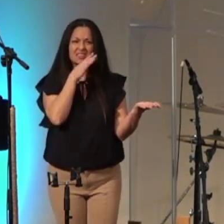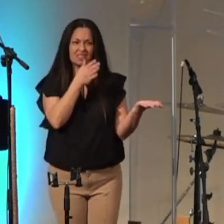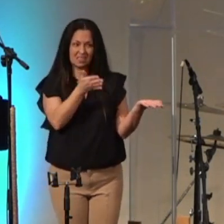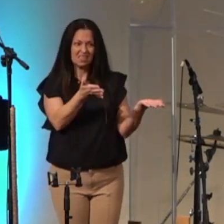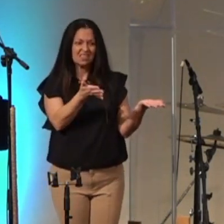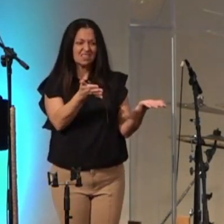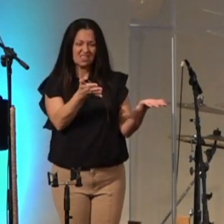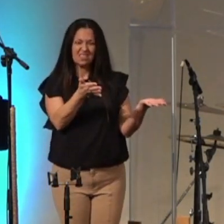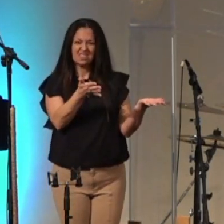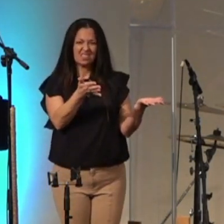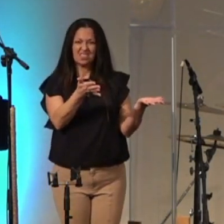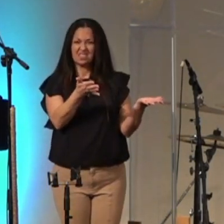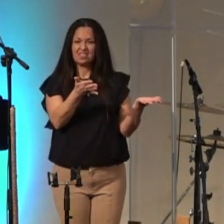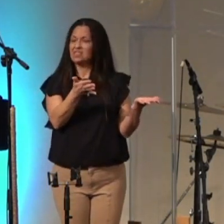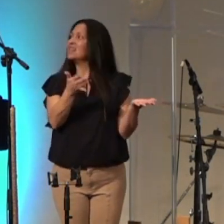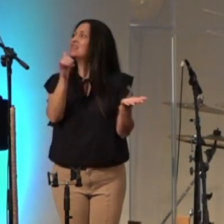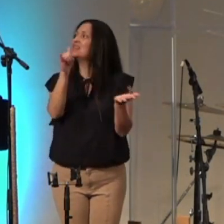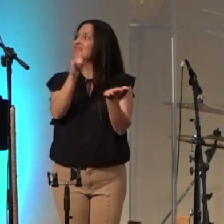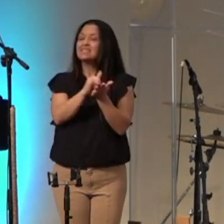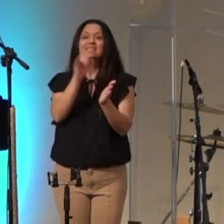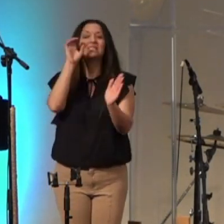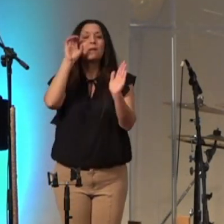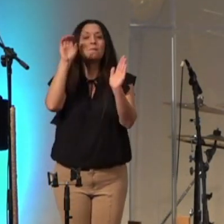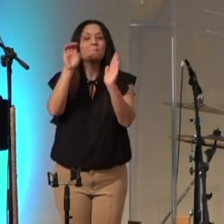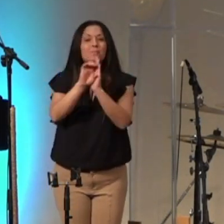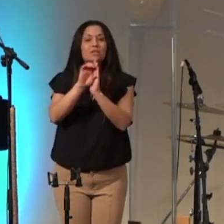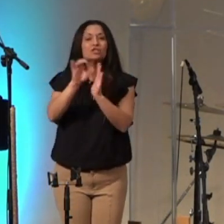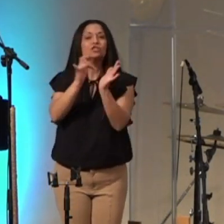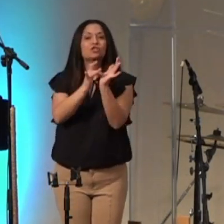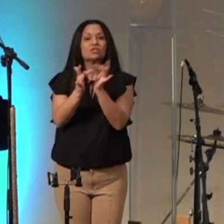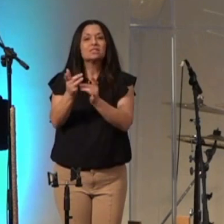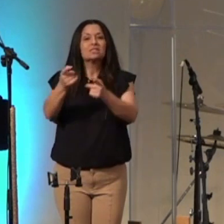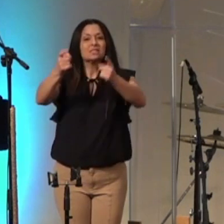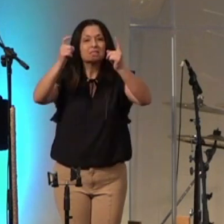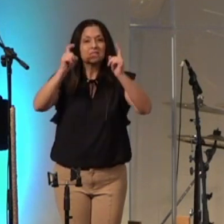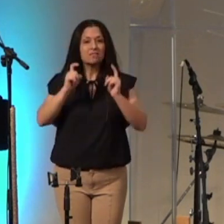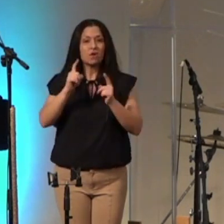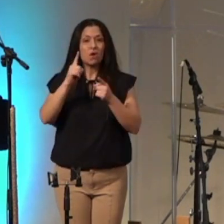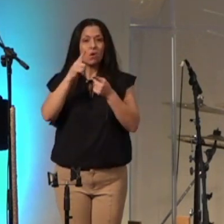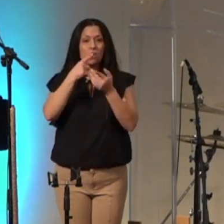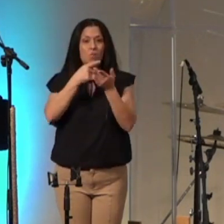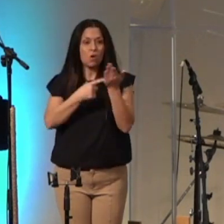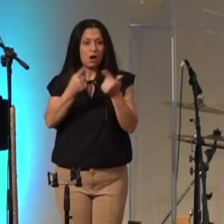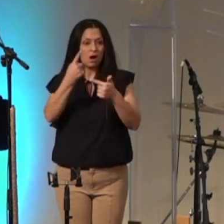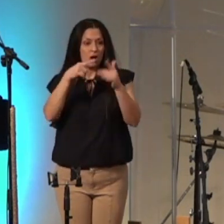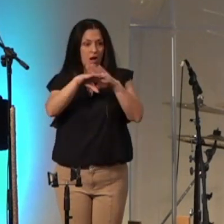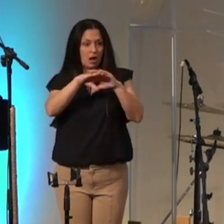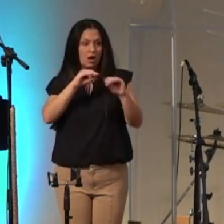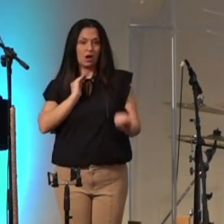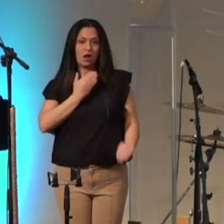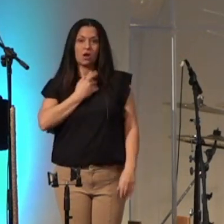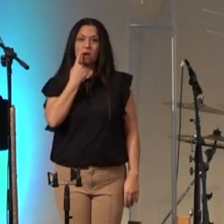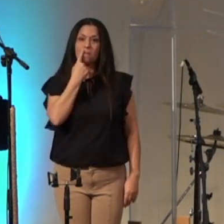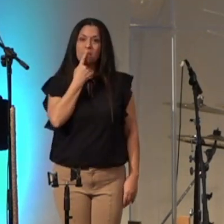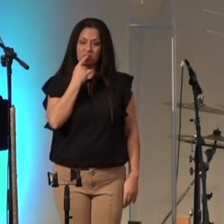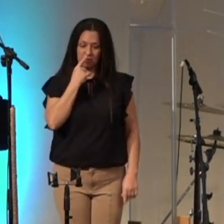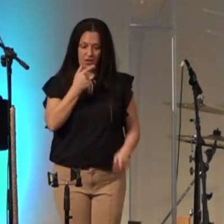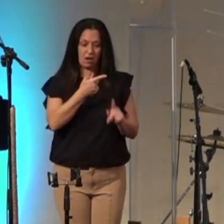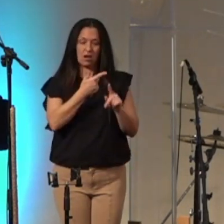this is the picture that jesus gives us what comes out of the mouth proceeds from this